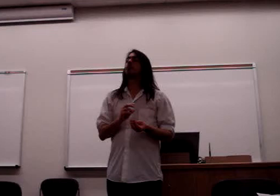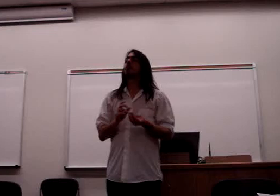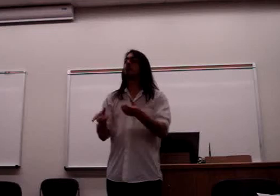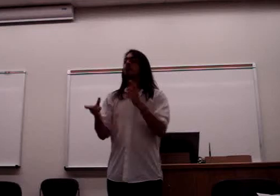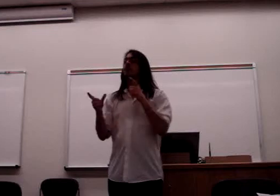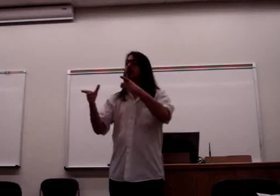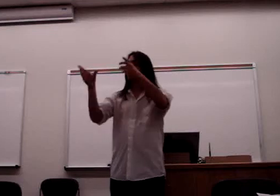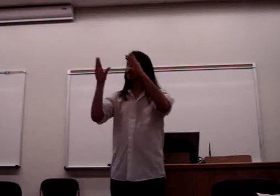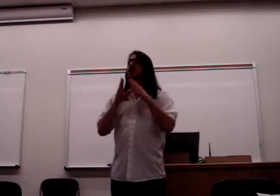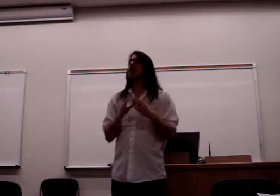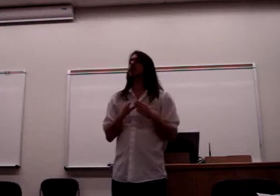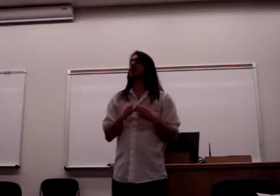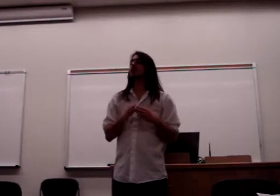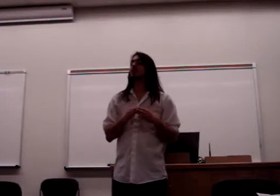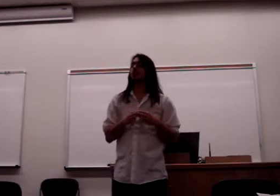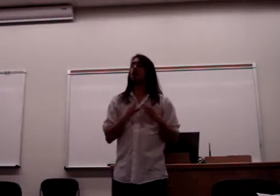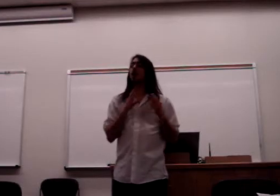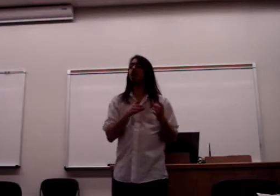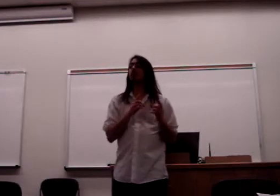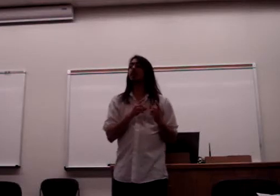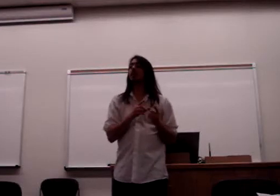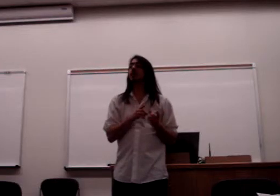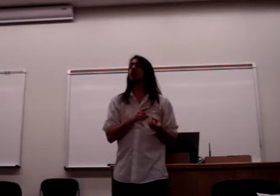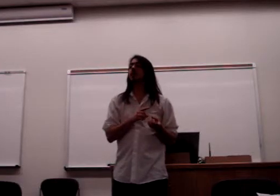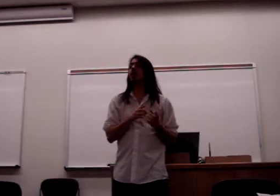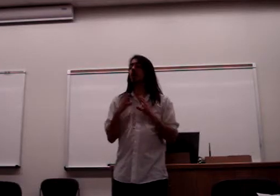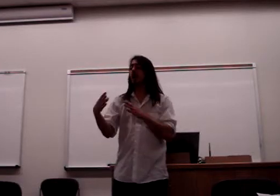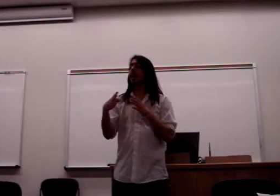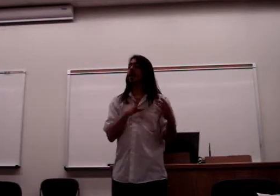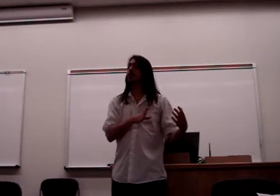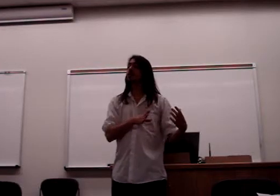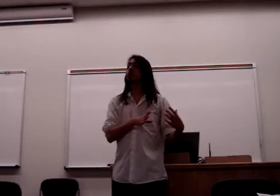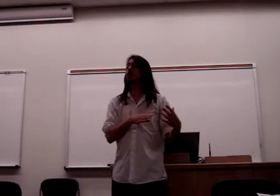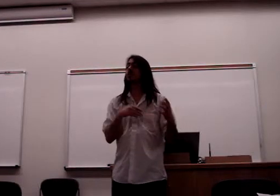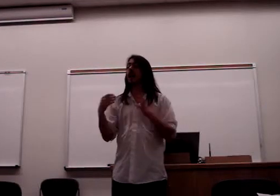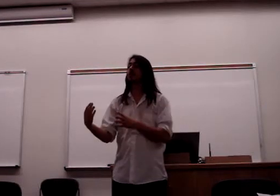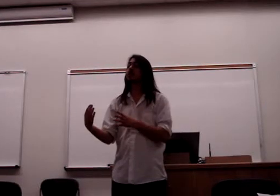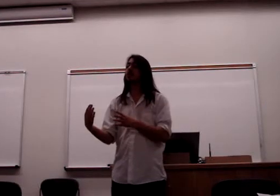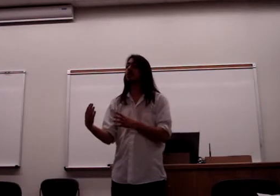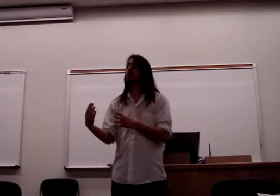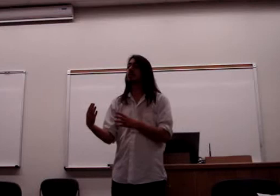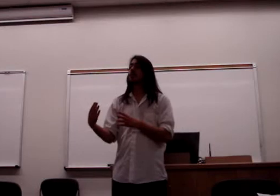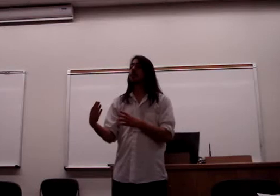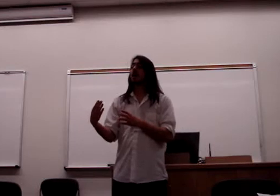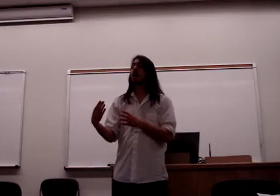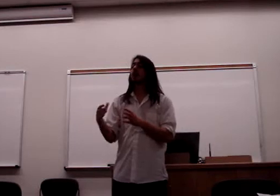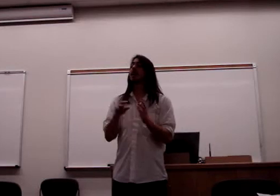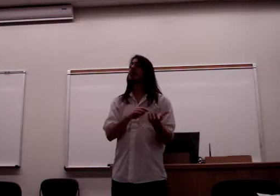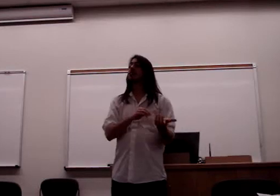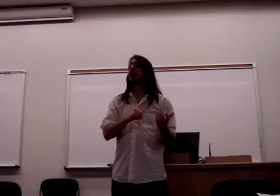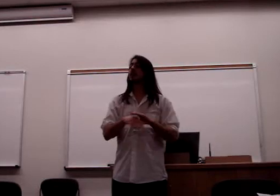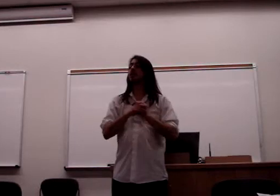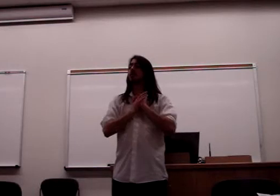What would the subject's call be or action towards capitalists? Basically, that would be